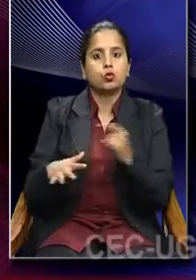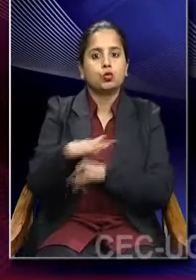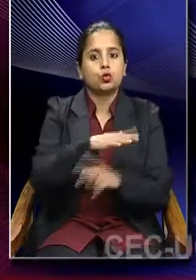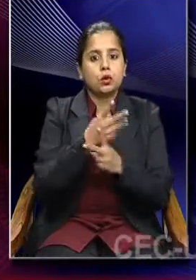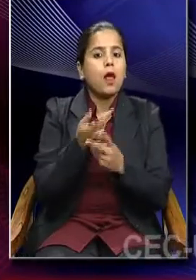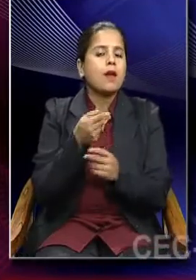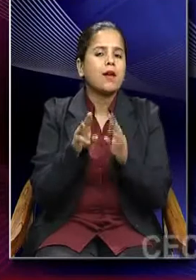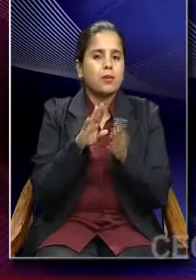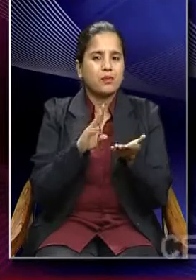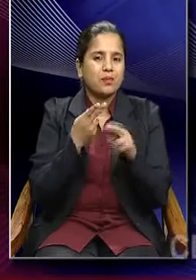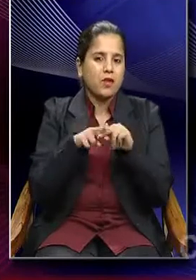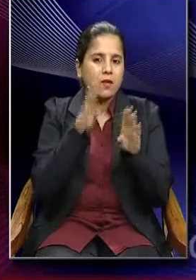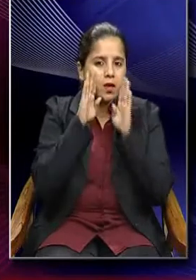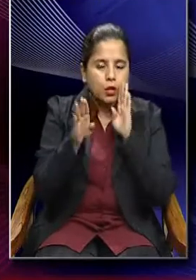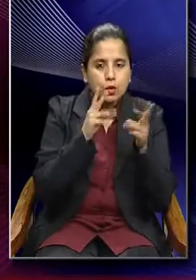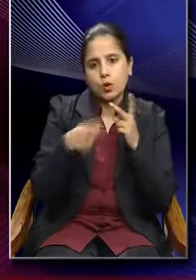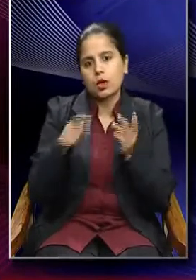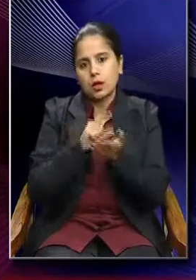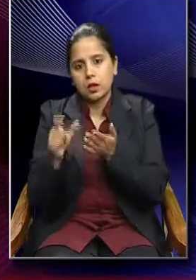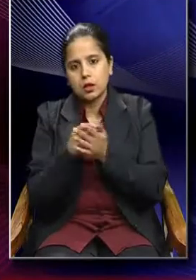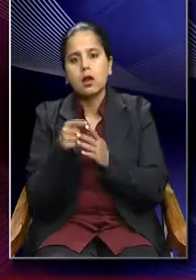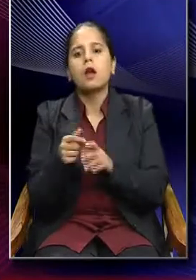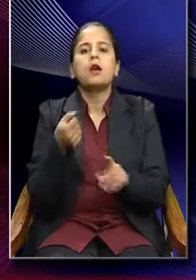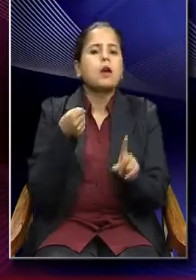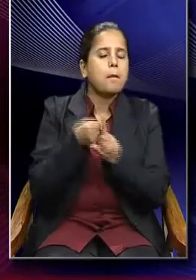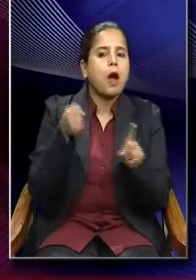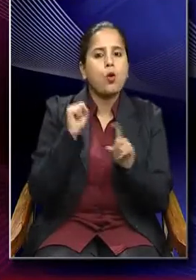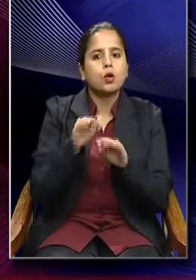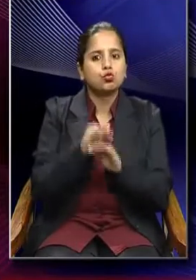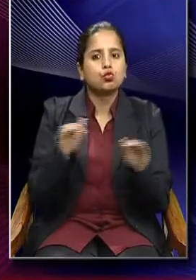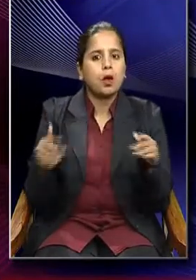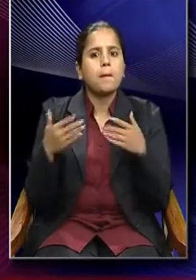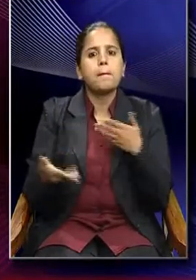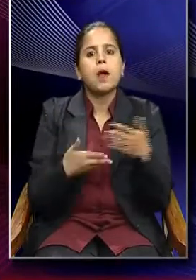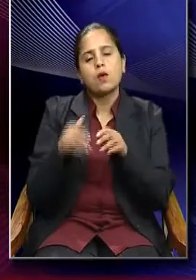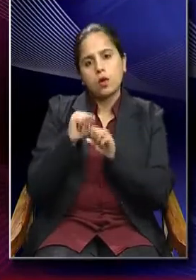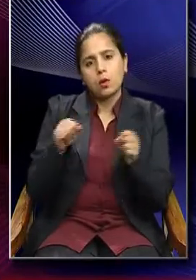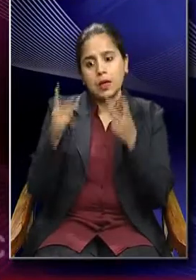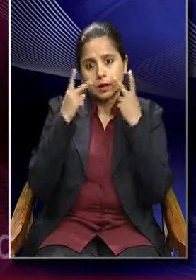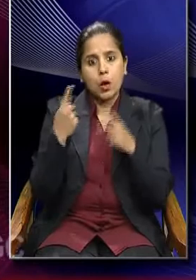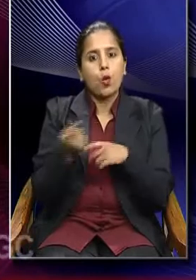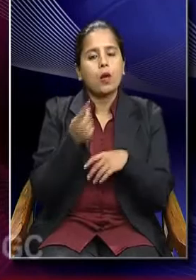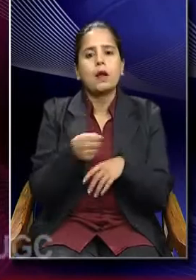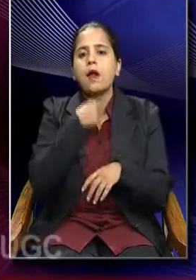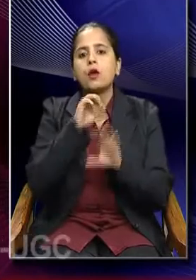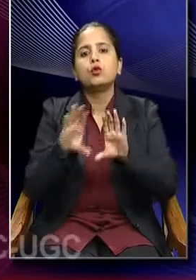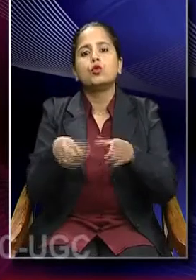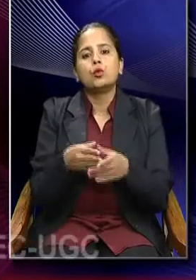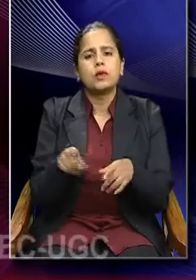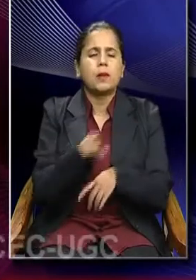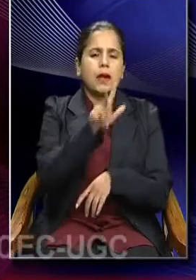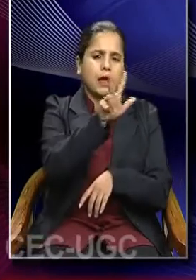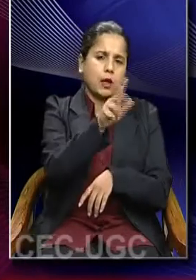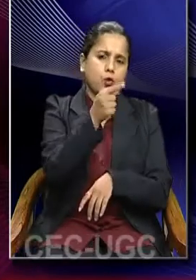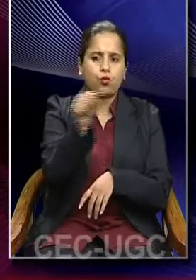impacting children behavior. So, the study will be only to look into the age group of say 8 to